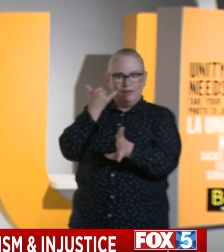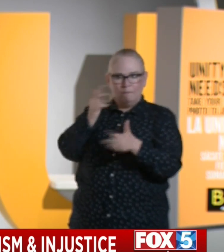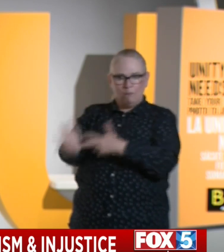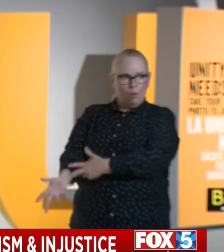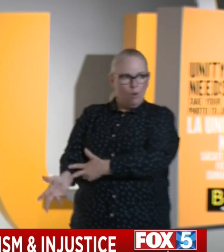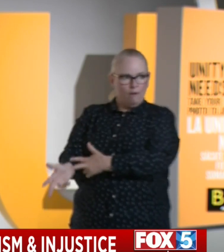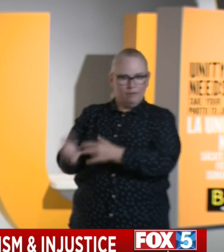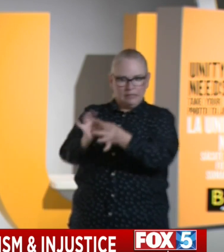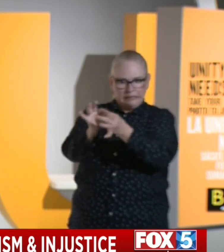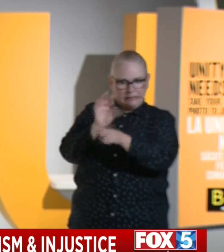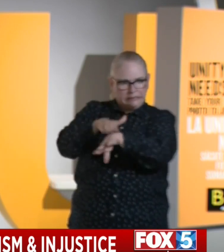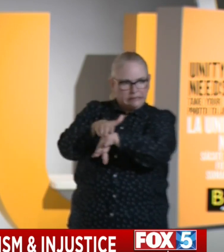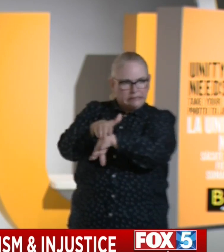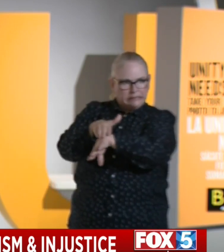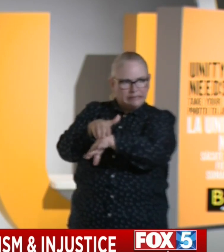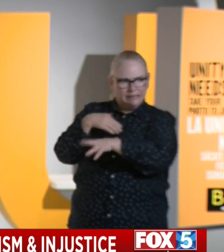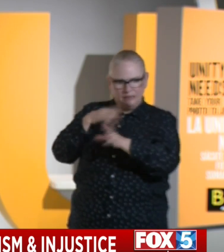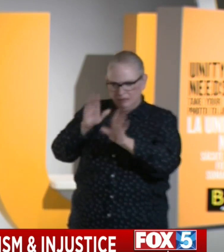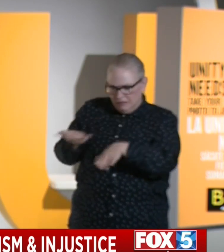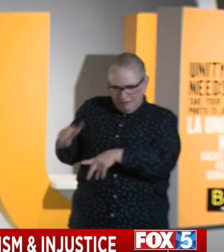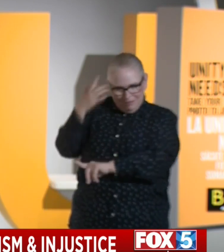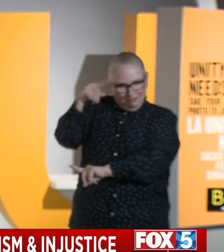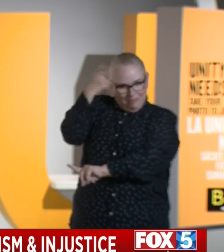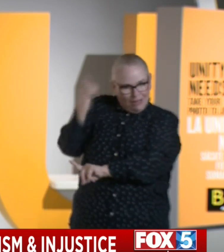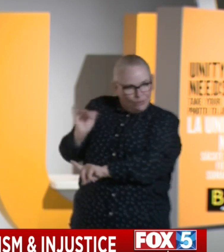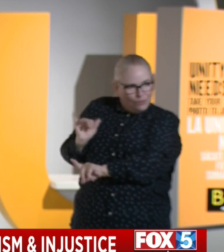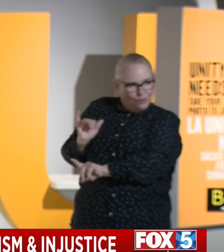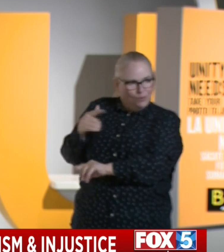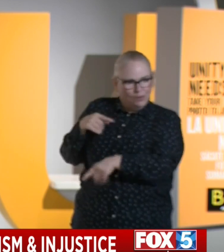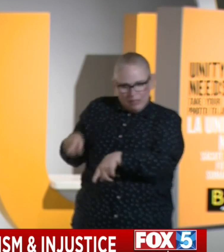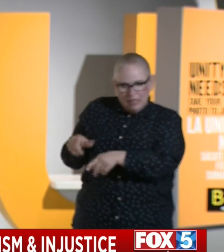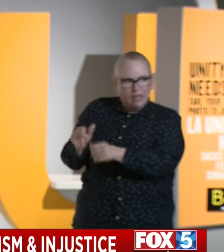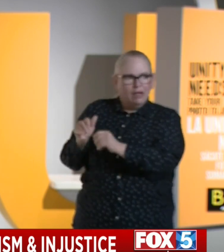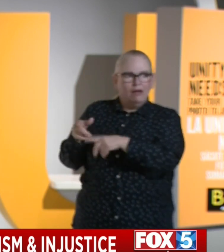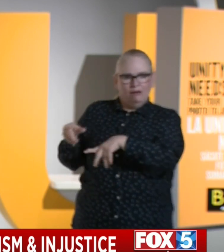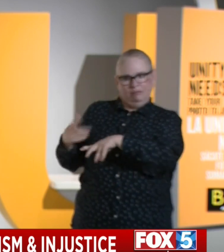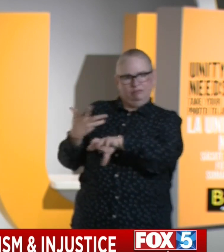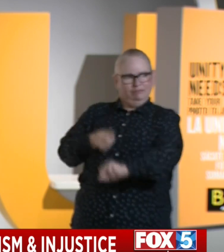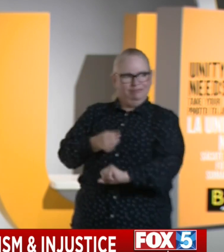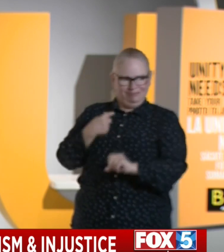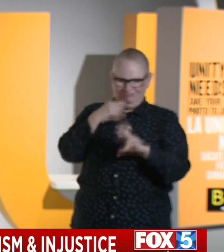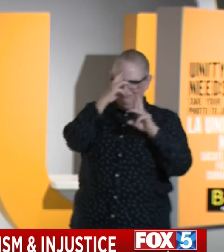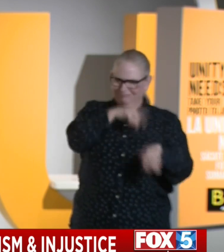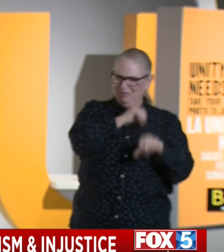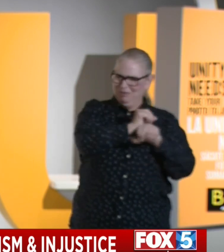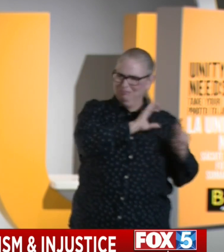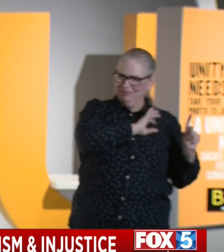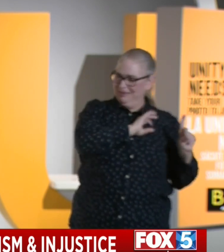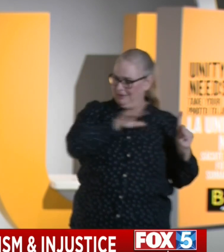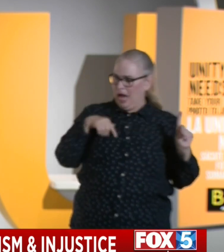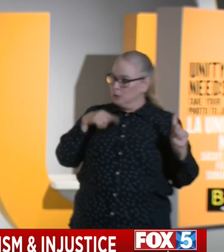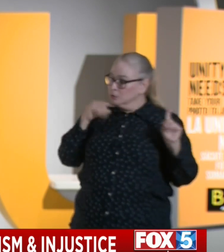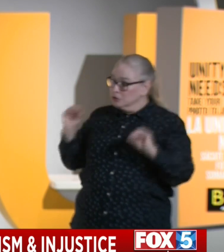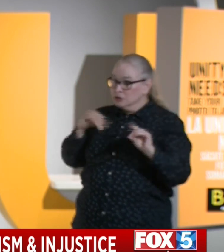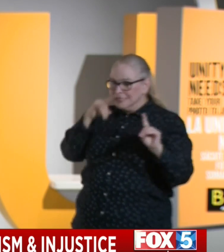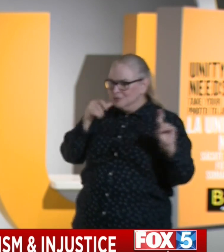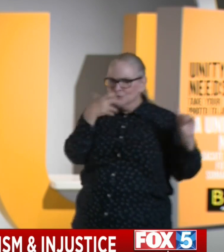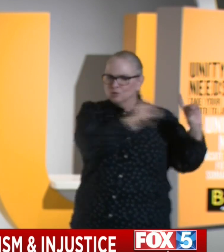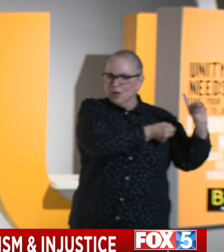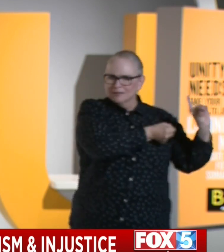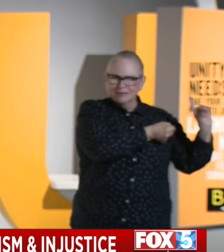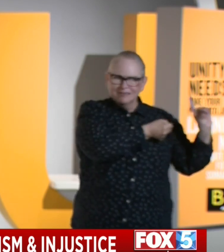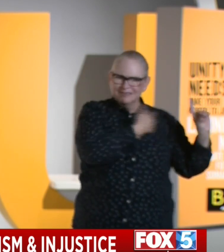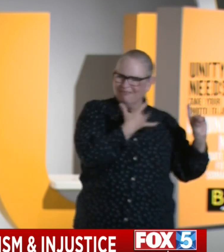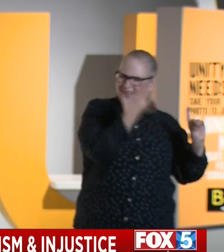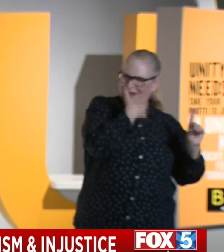have to prepare them to be safe against the people that I respect and work with and wore the same uniform I did. That conflict has been